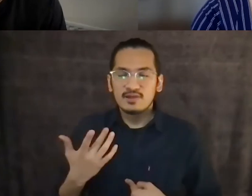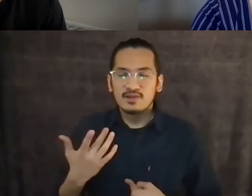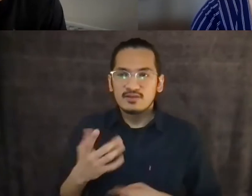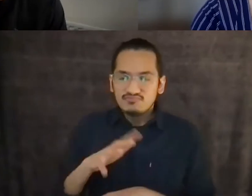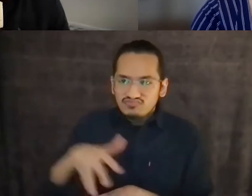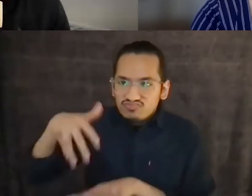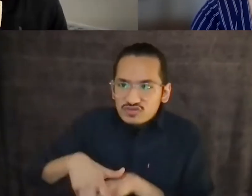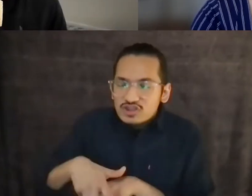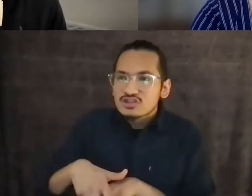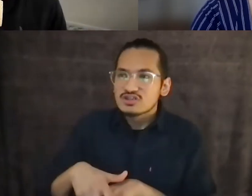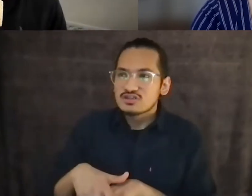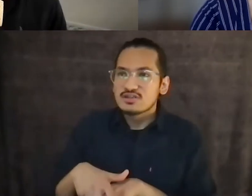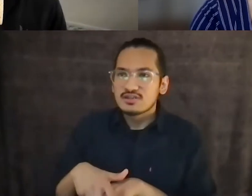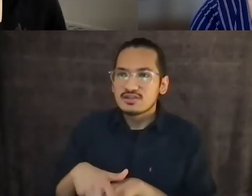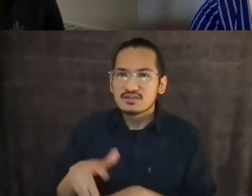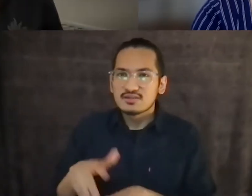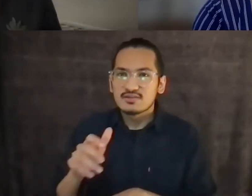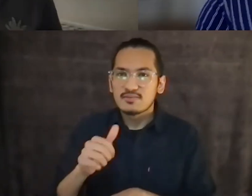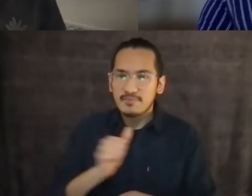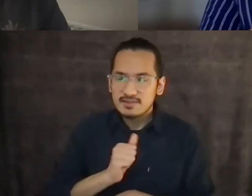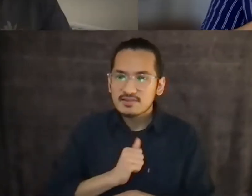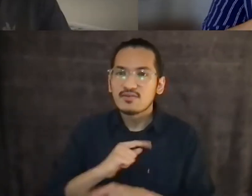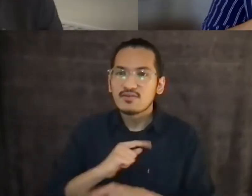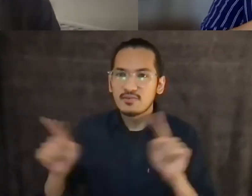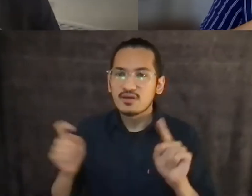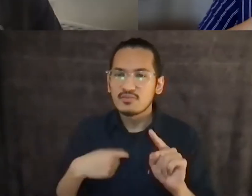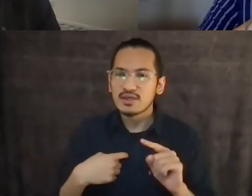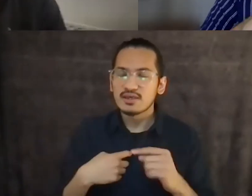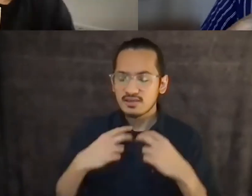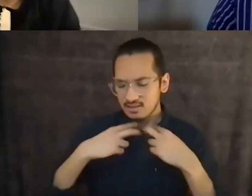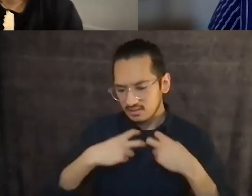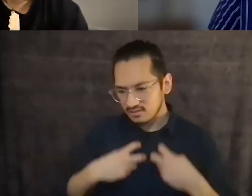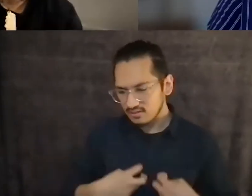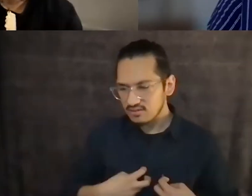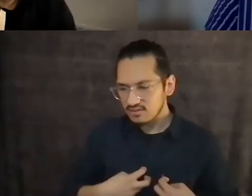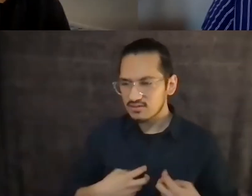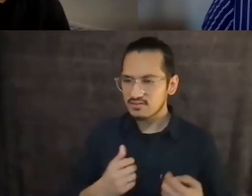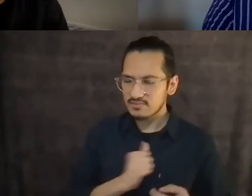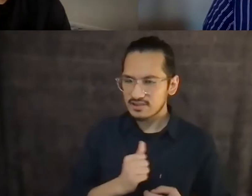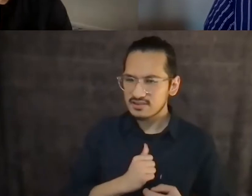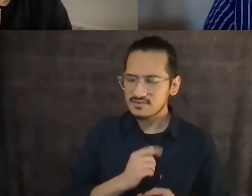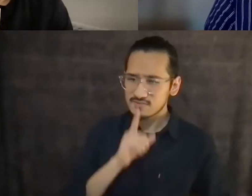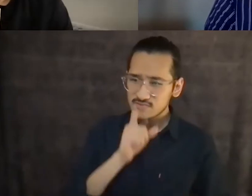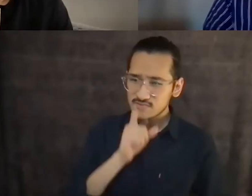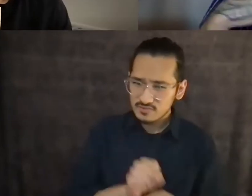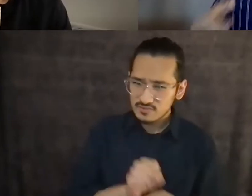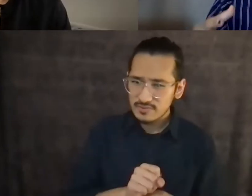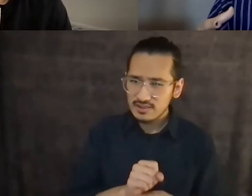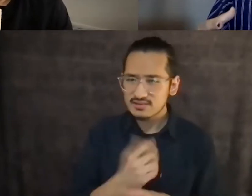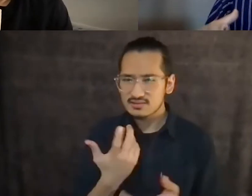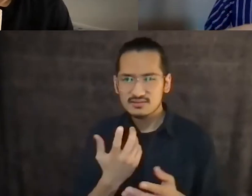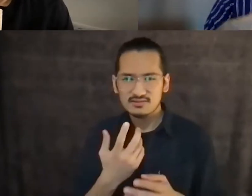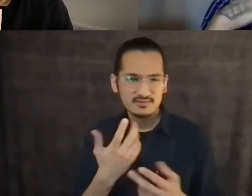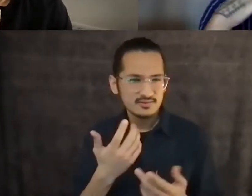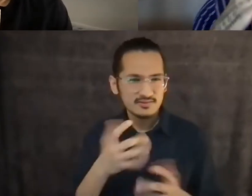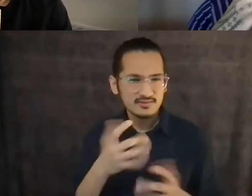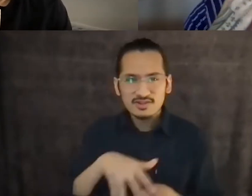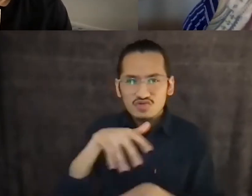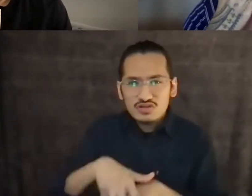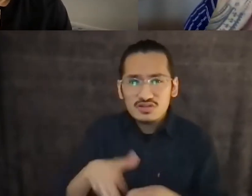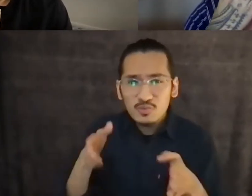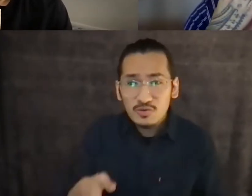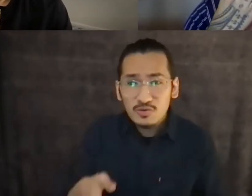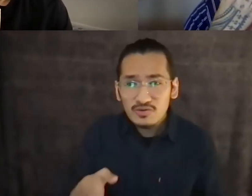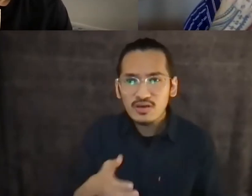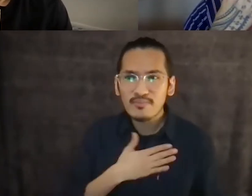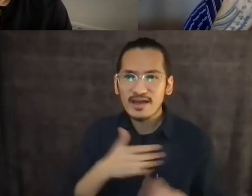questions that all the time around like, what does it mean if I wasn't born there? What does it mean if my language skills aren't up to par and so